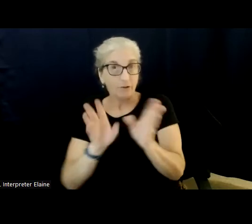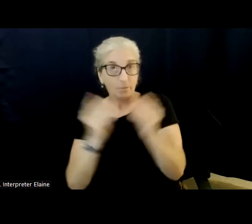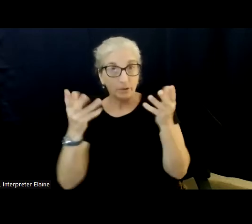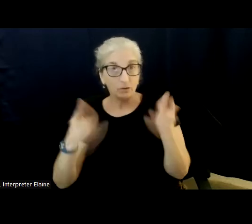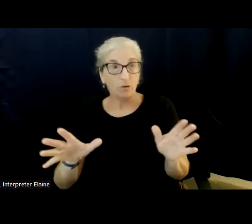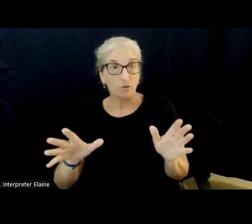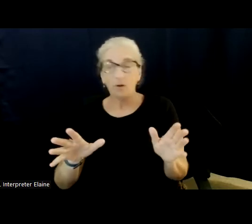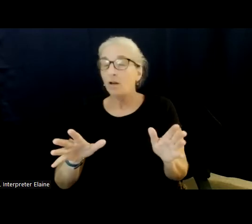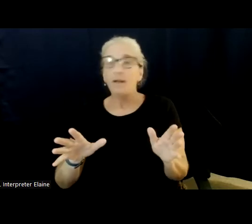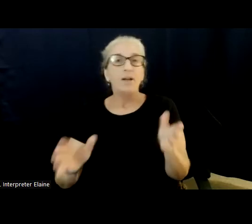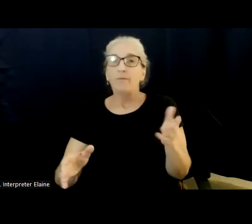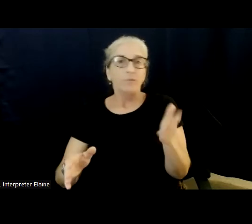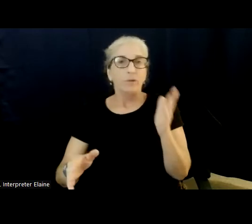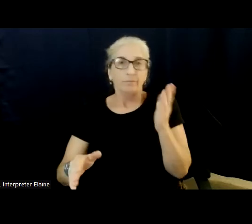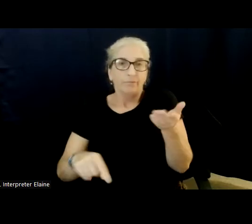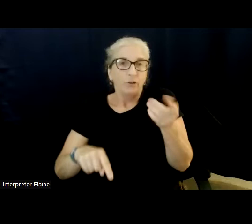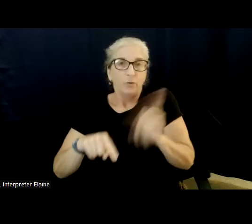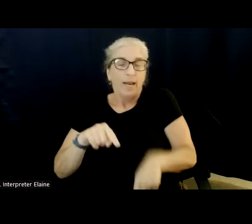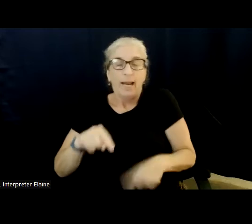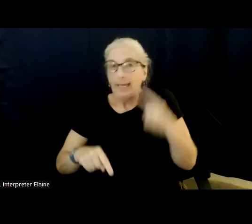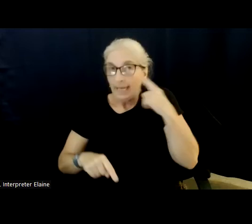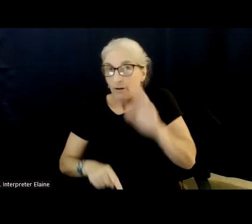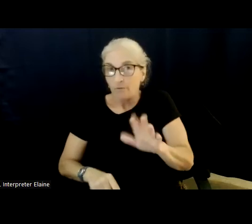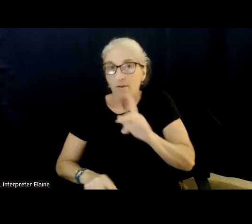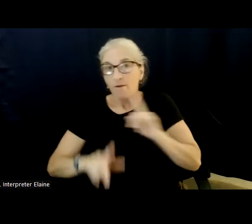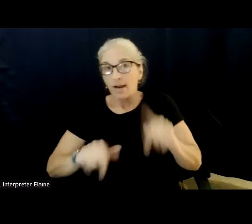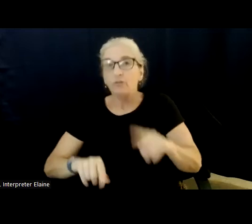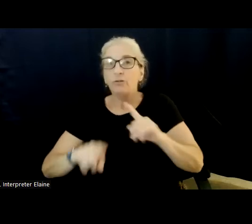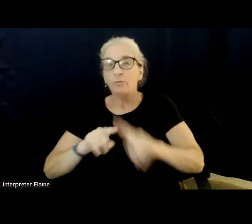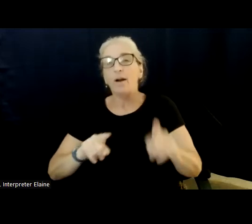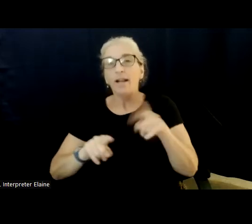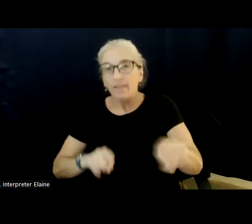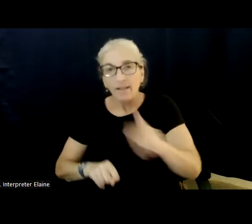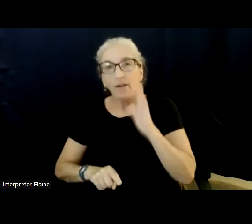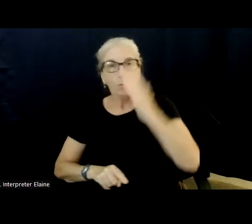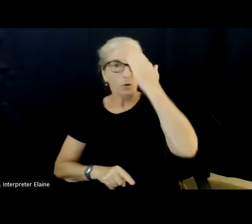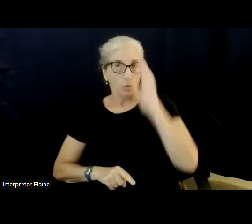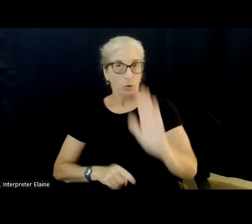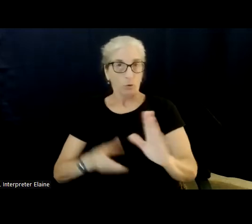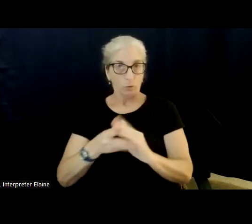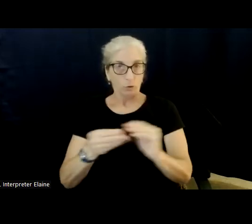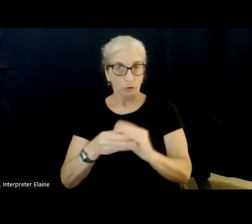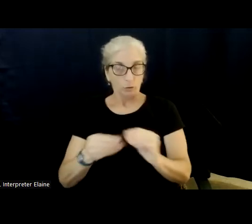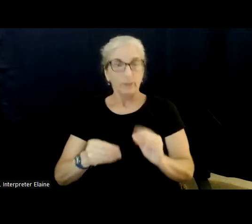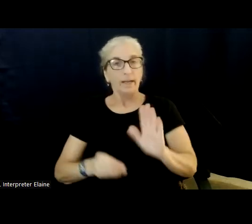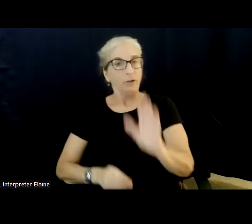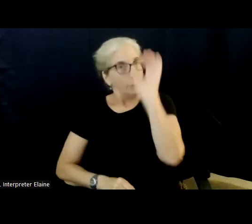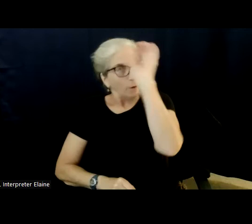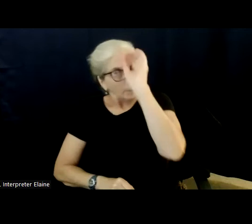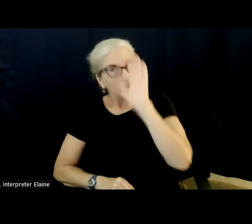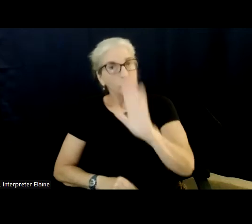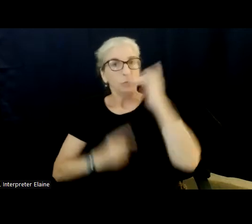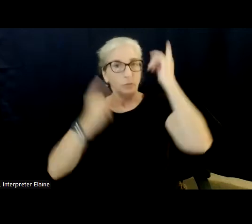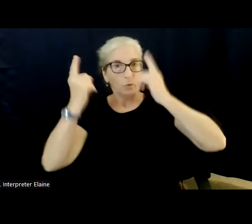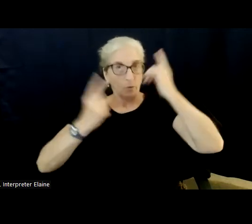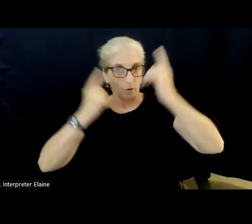behind your questions and the words that you wanted to share with them and what is on your mind tonight. So without further ado, we'll go ahead and